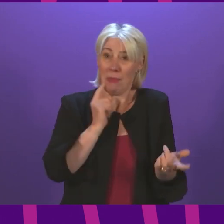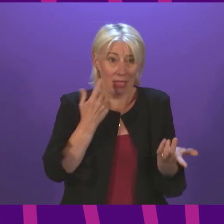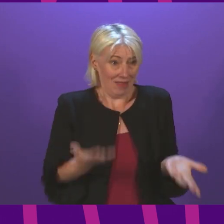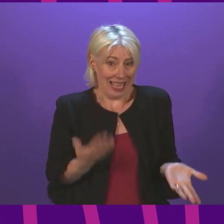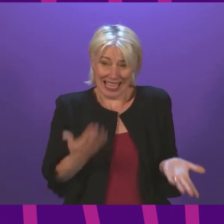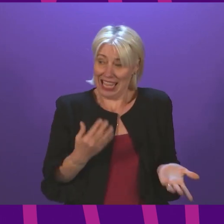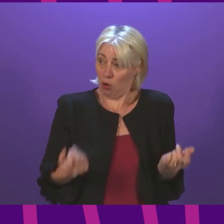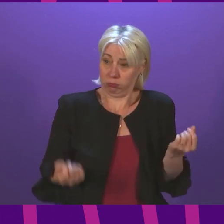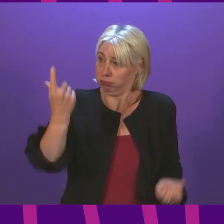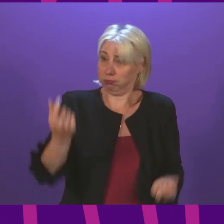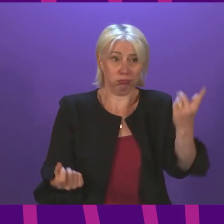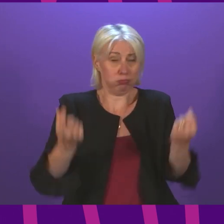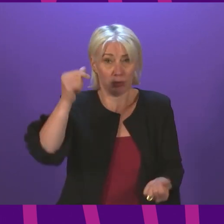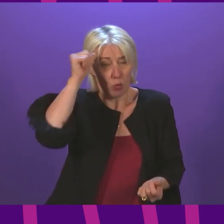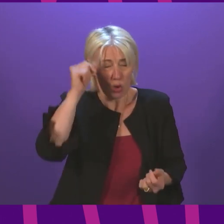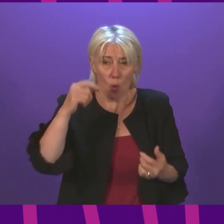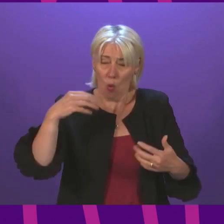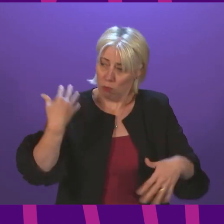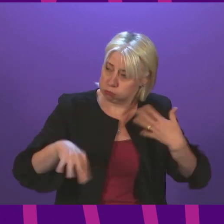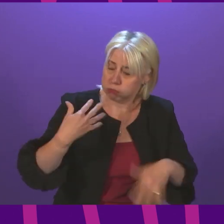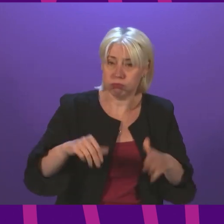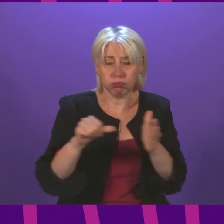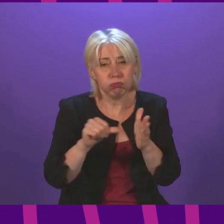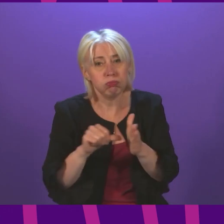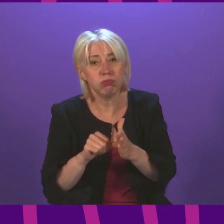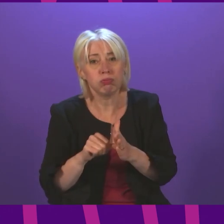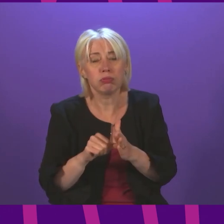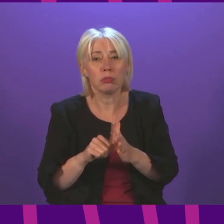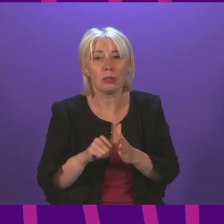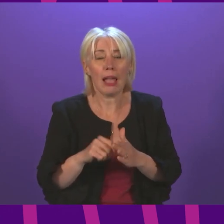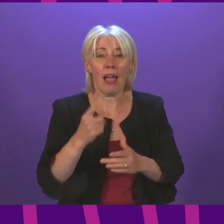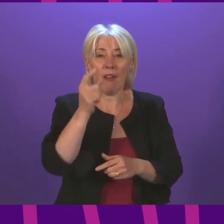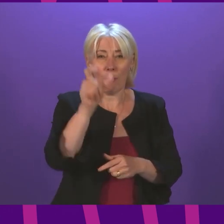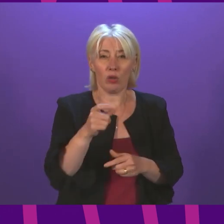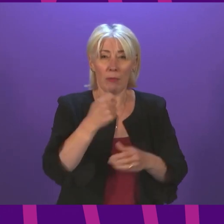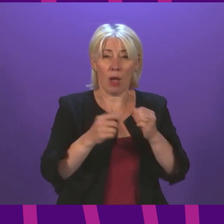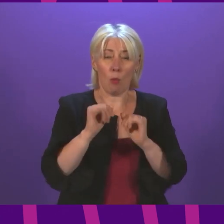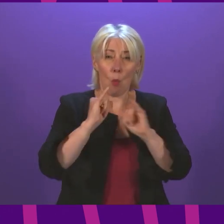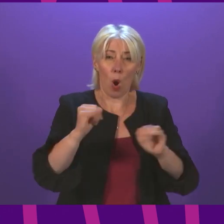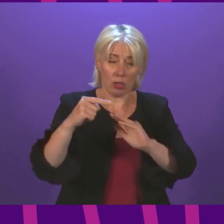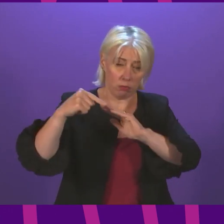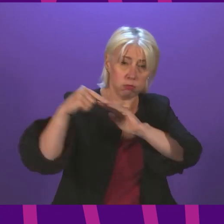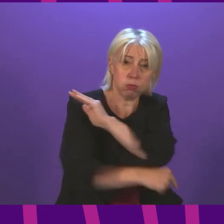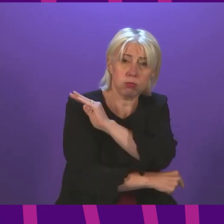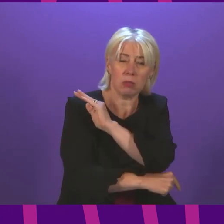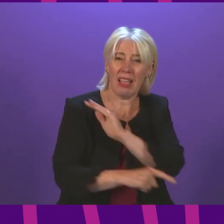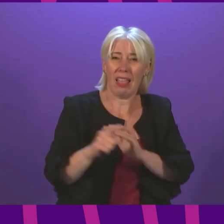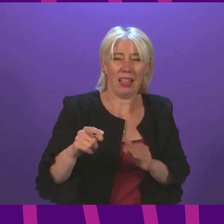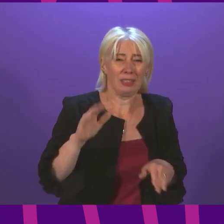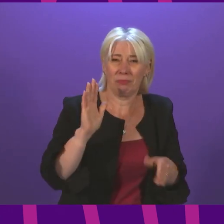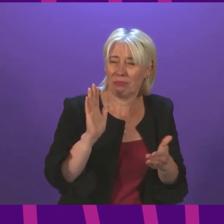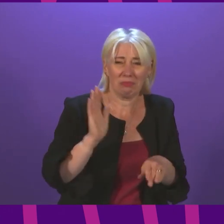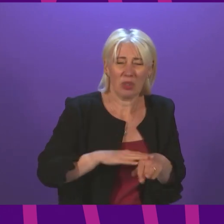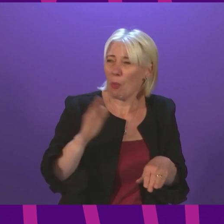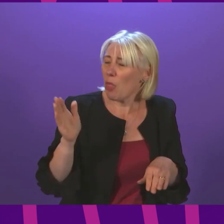last hour. And we know the pain it will bring. Let's not pretend that any person thrown deeper into poverty by this cut cares whether any extra